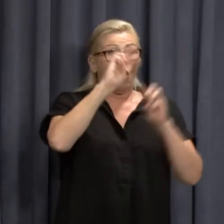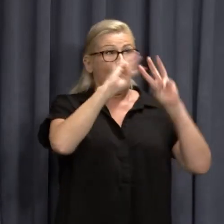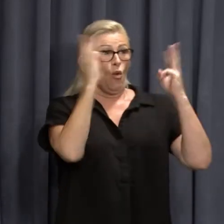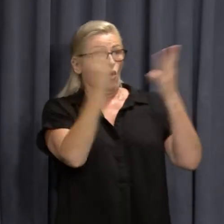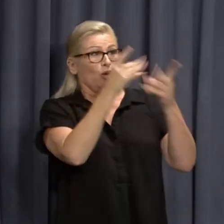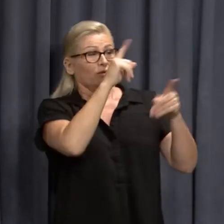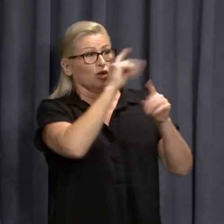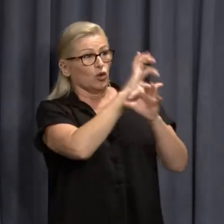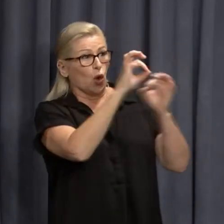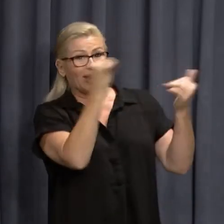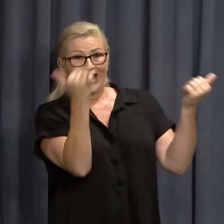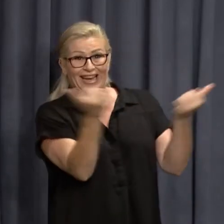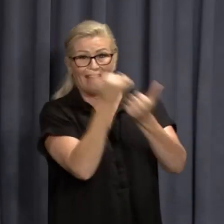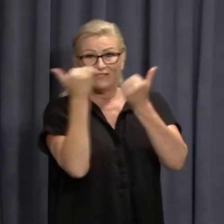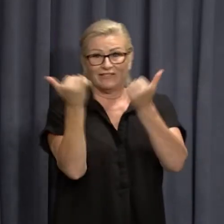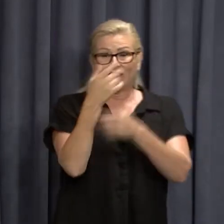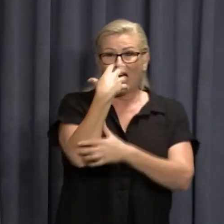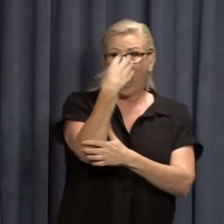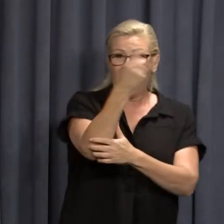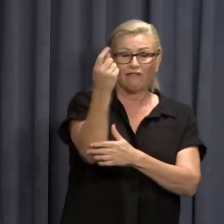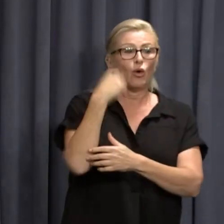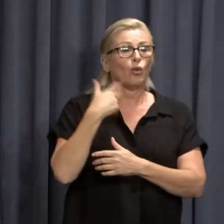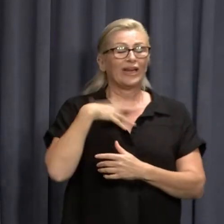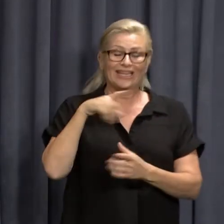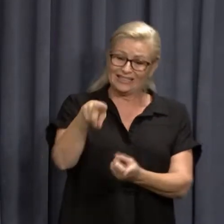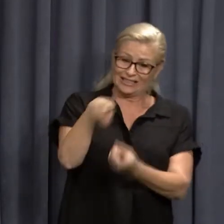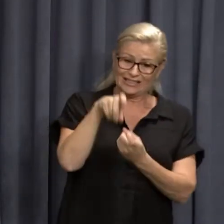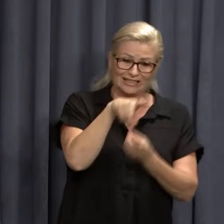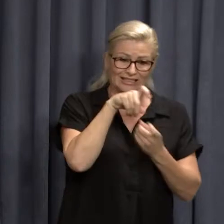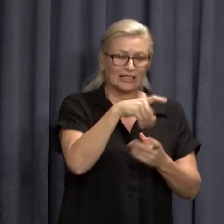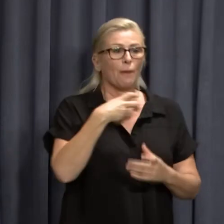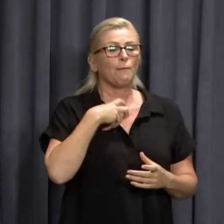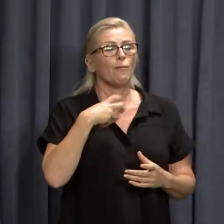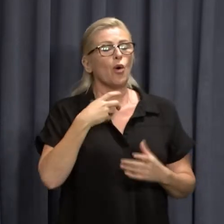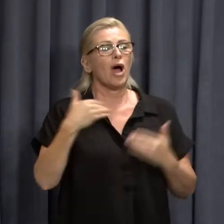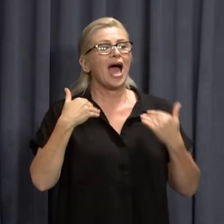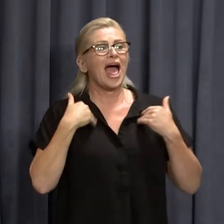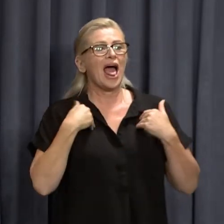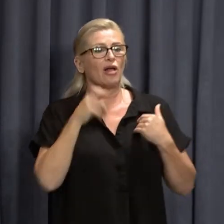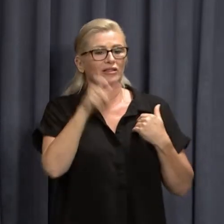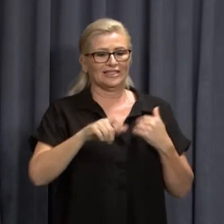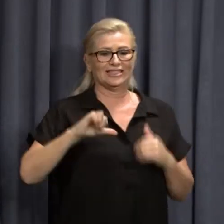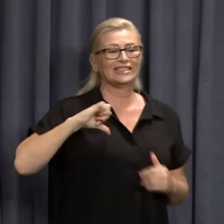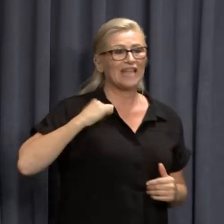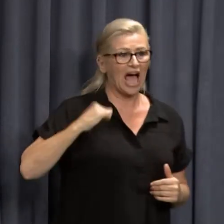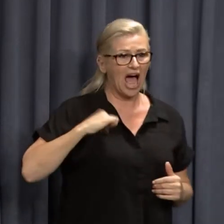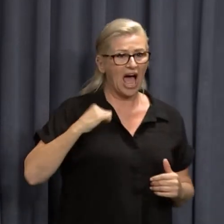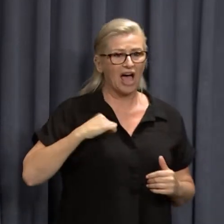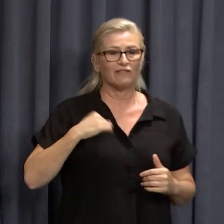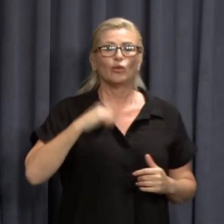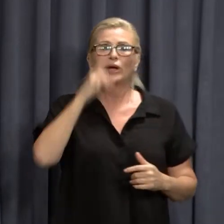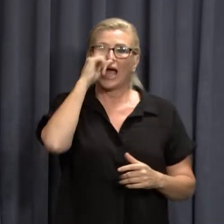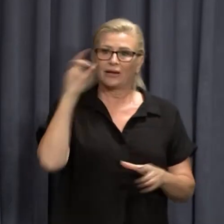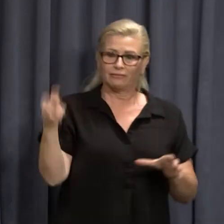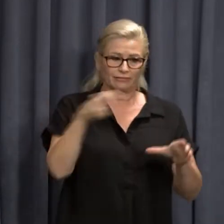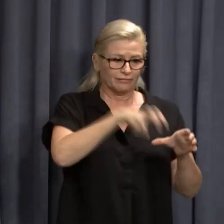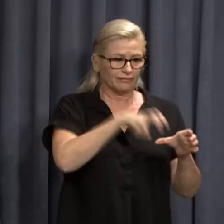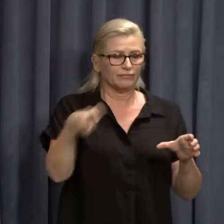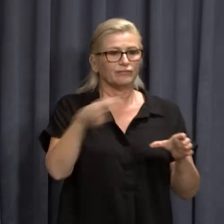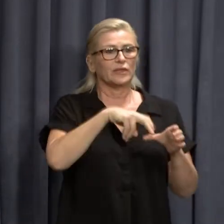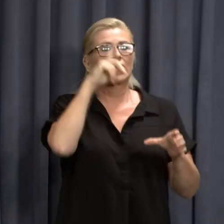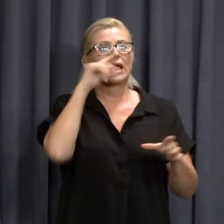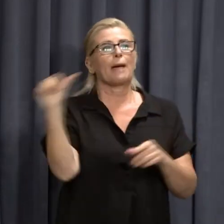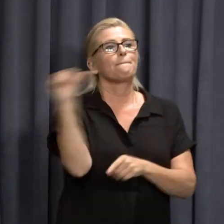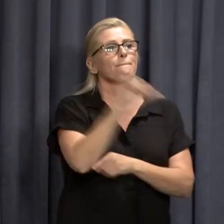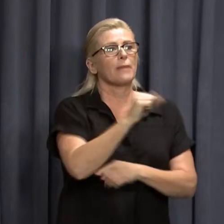will be necessary to furlough critical health staff, it is important to keep healthcare workers keep their ability to move or return to